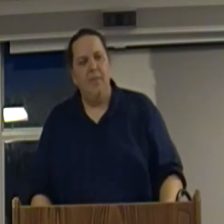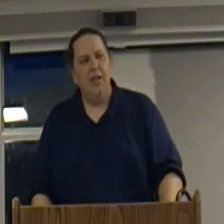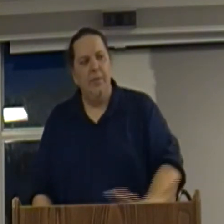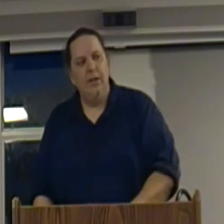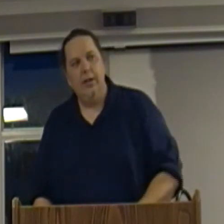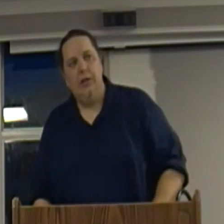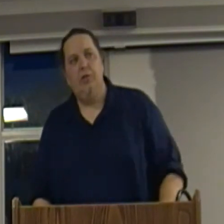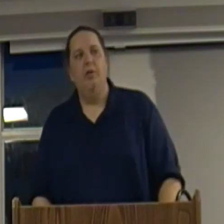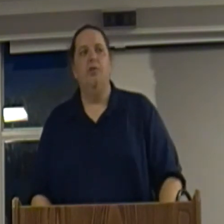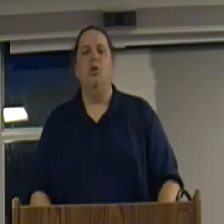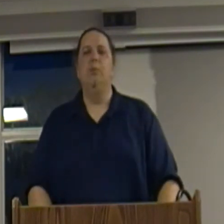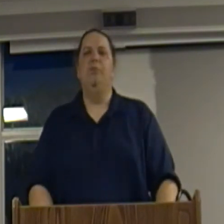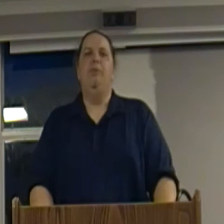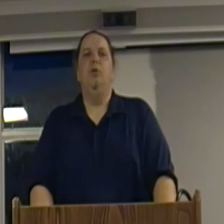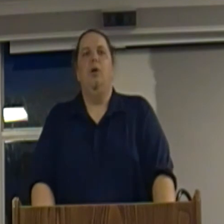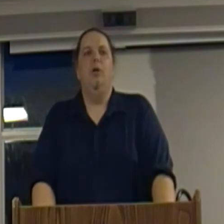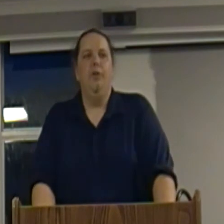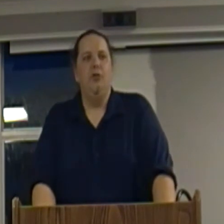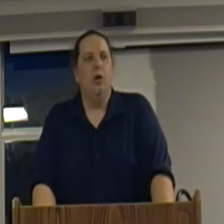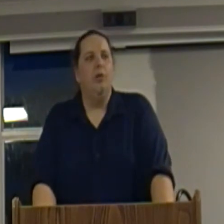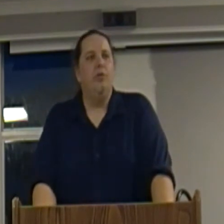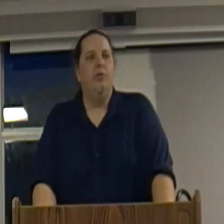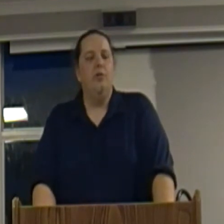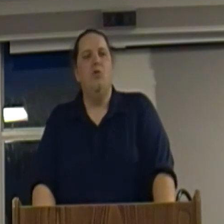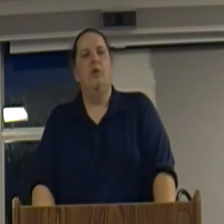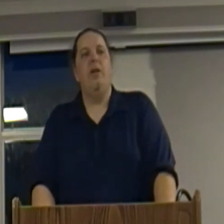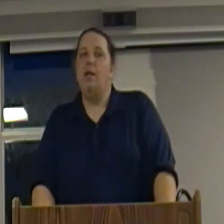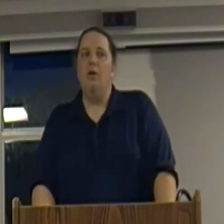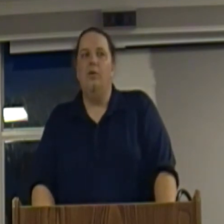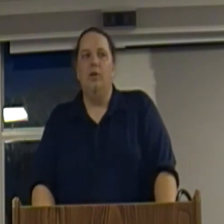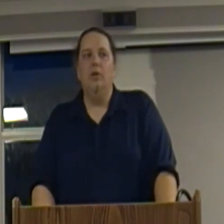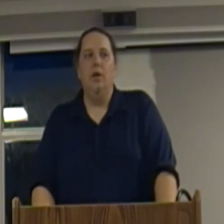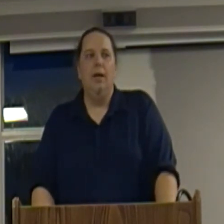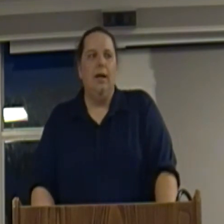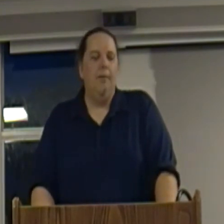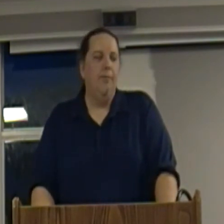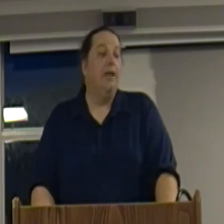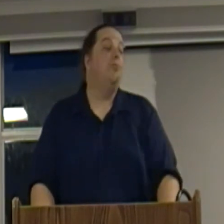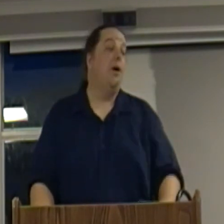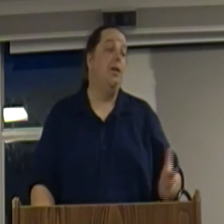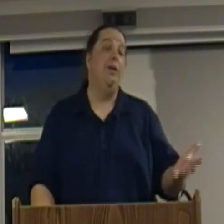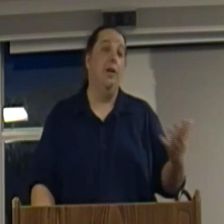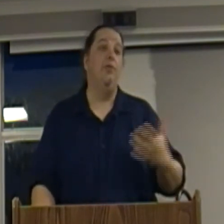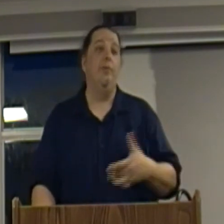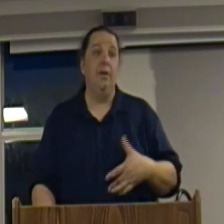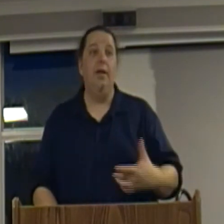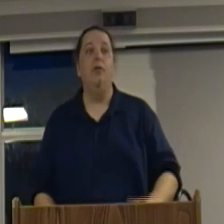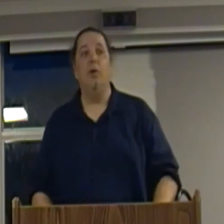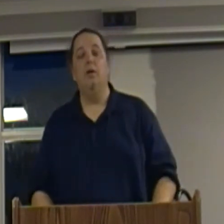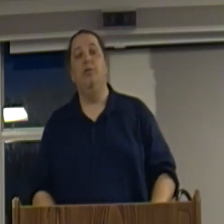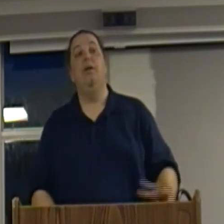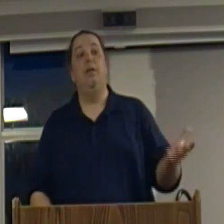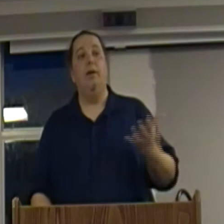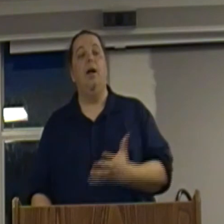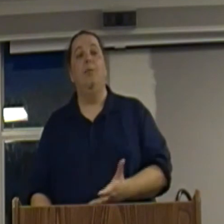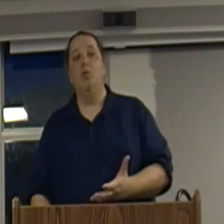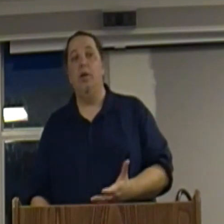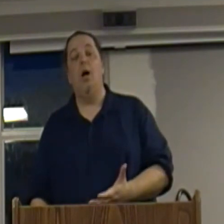in the Middle East, there's a group of people called the Turks, who are taking over. And it's partly because of the plague, as well. Because the Arabs are really